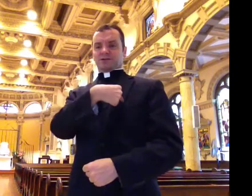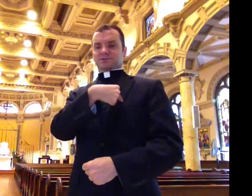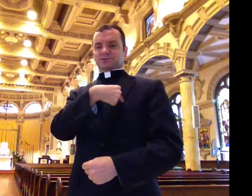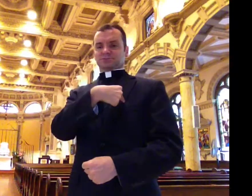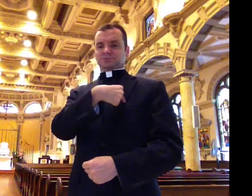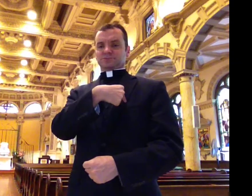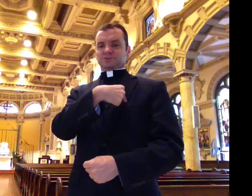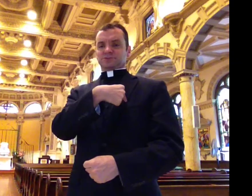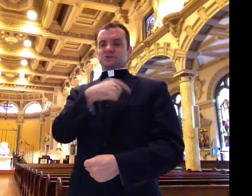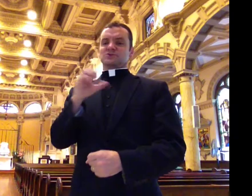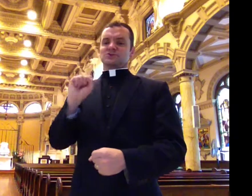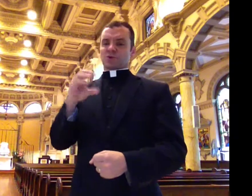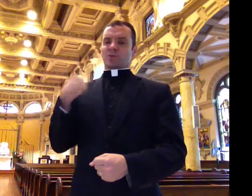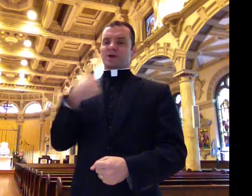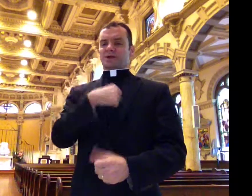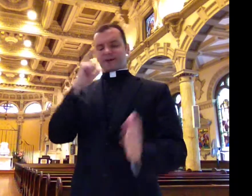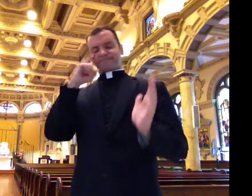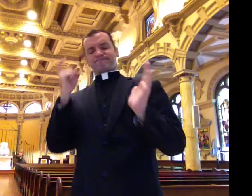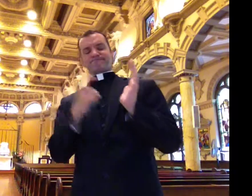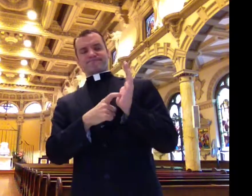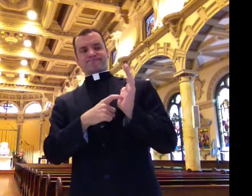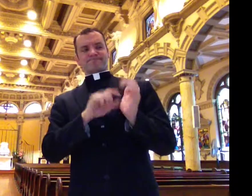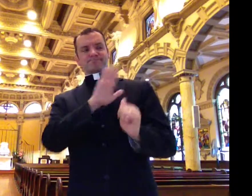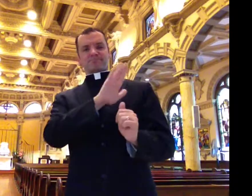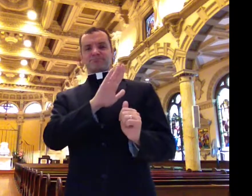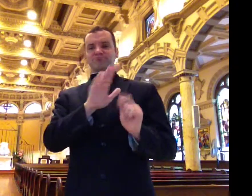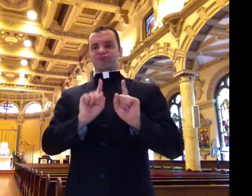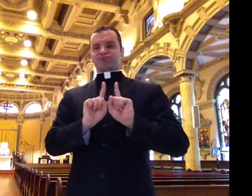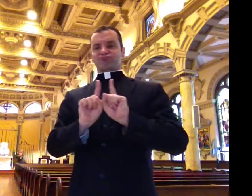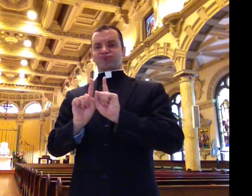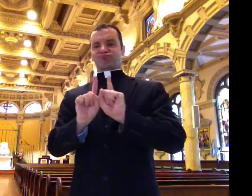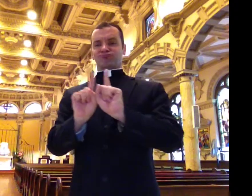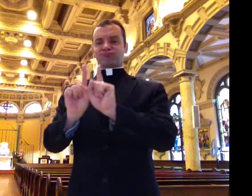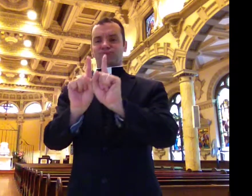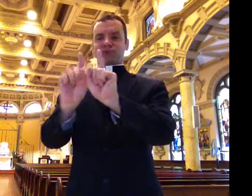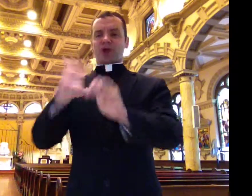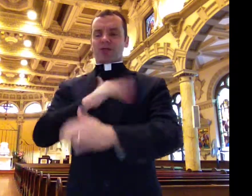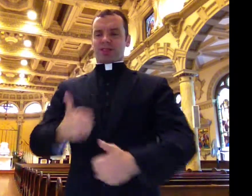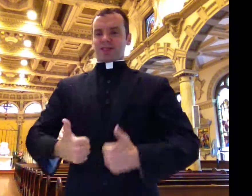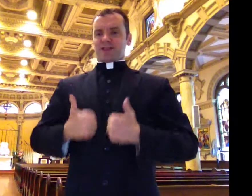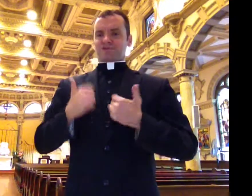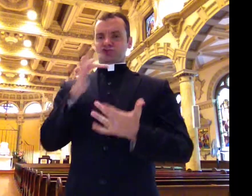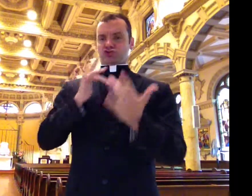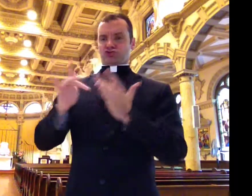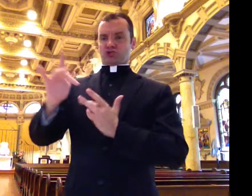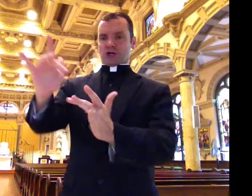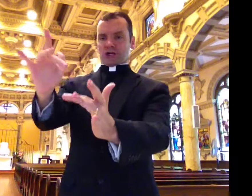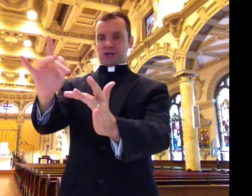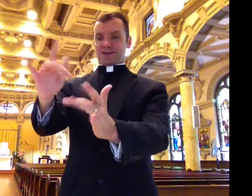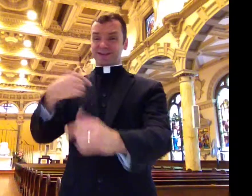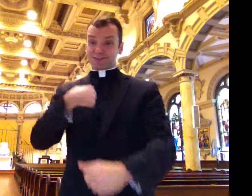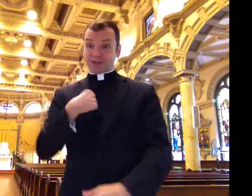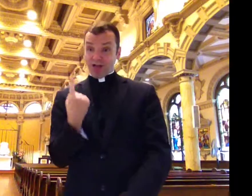Just as Jesus feeds us, we can recognize his presence in our lives as we journey.